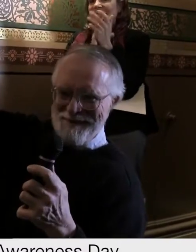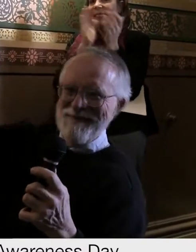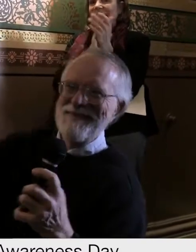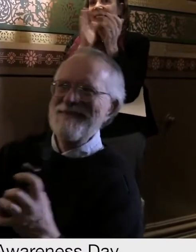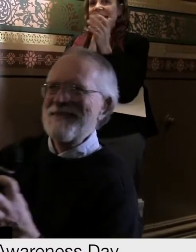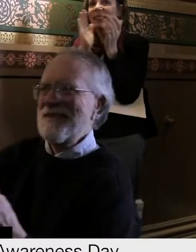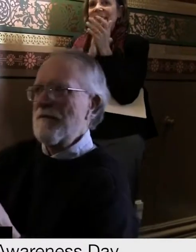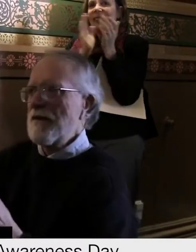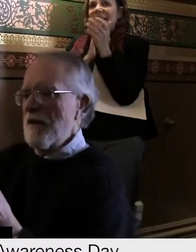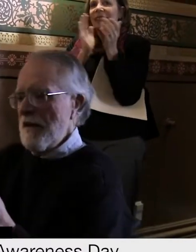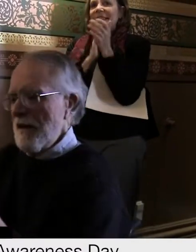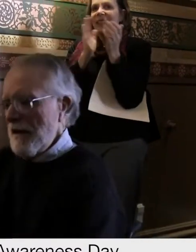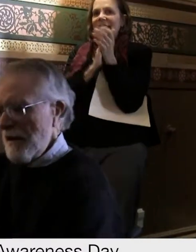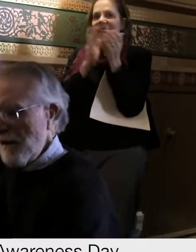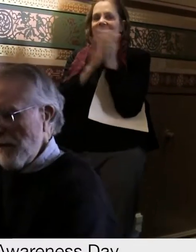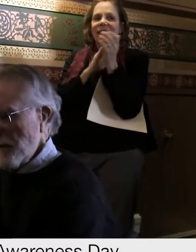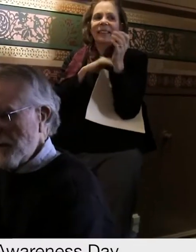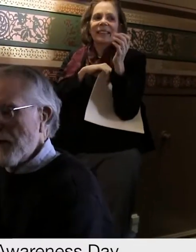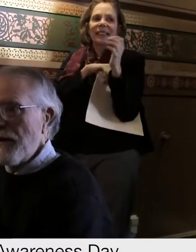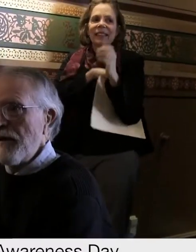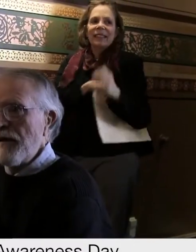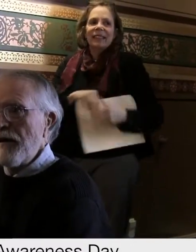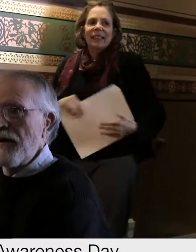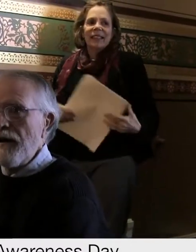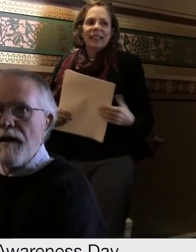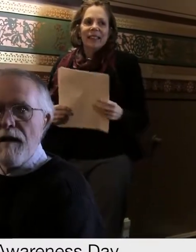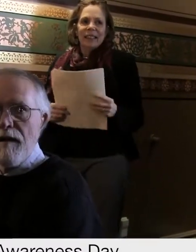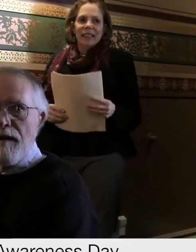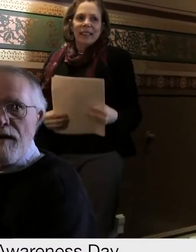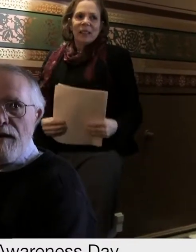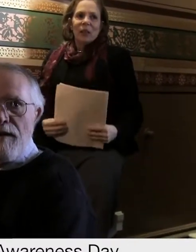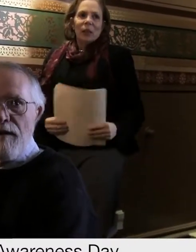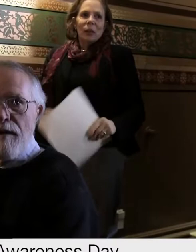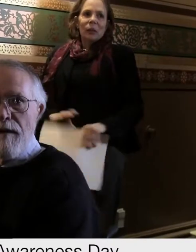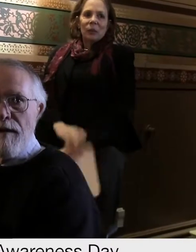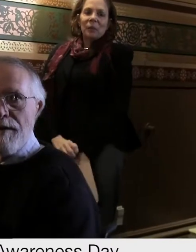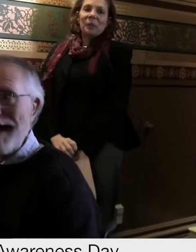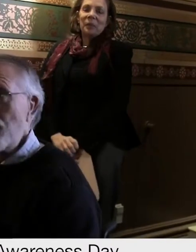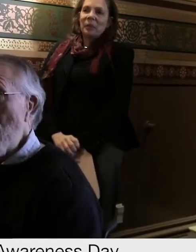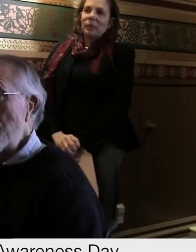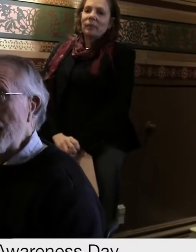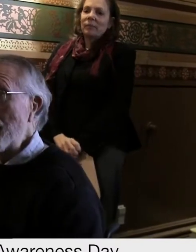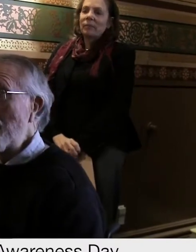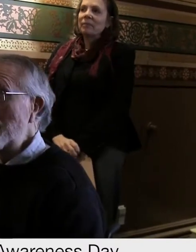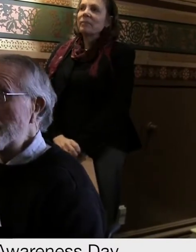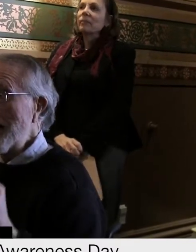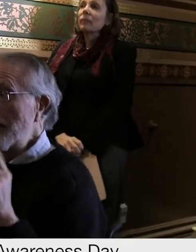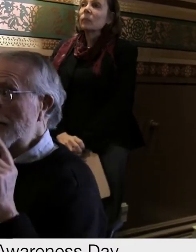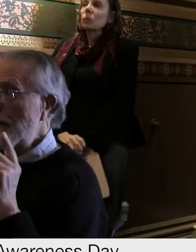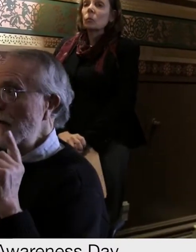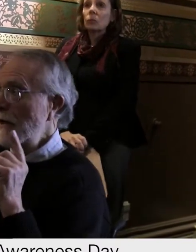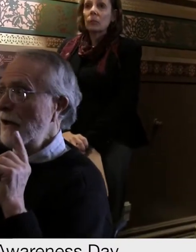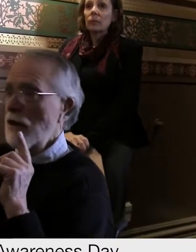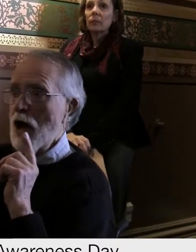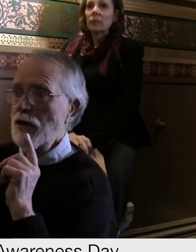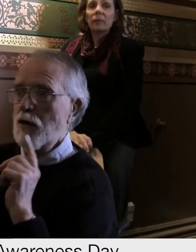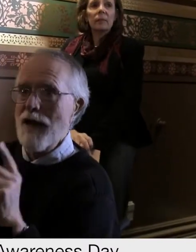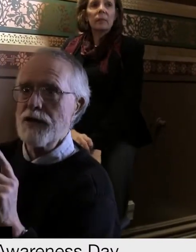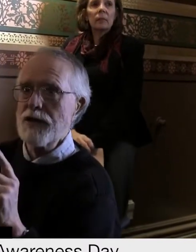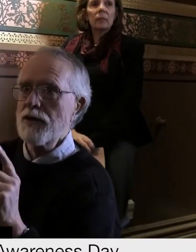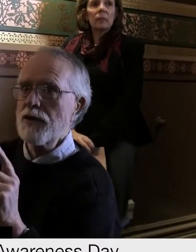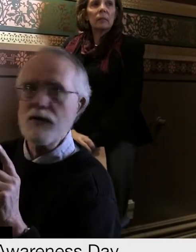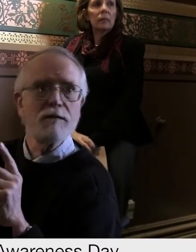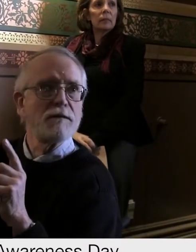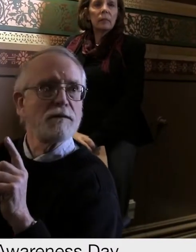Thank you all very much. And if there are